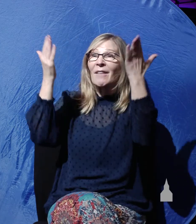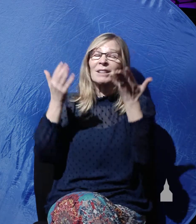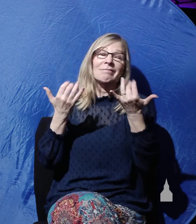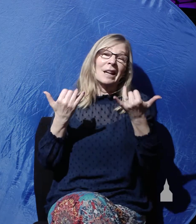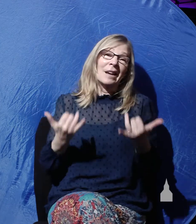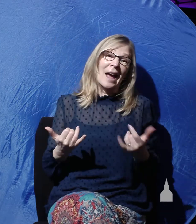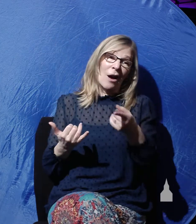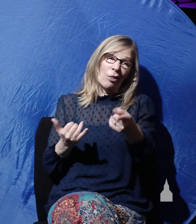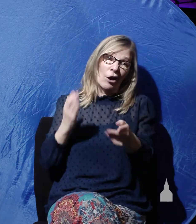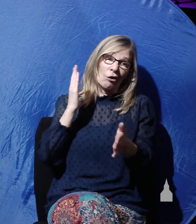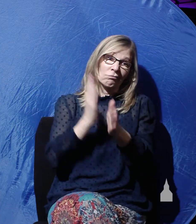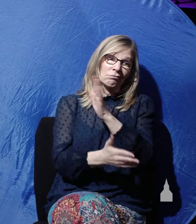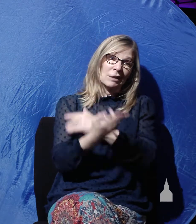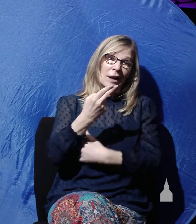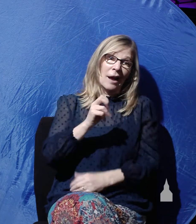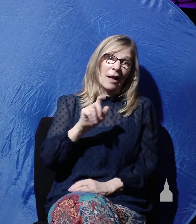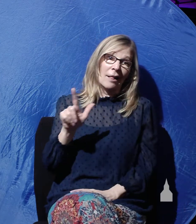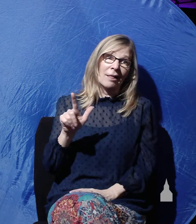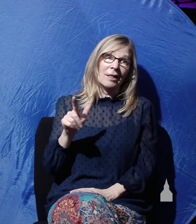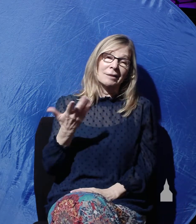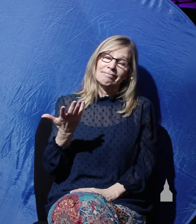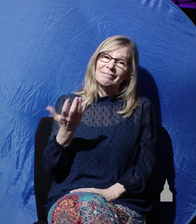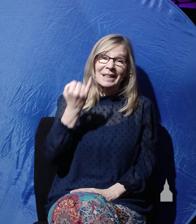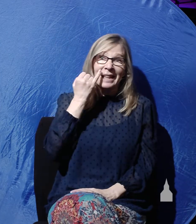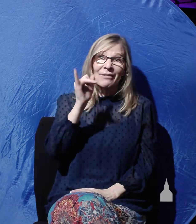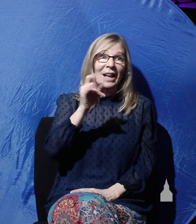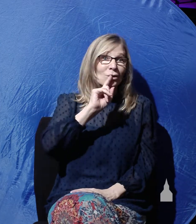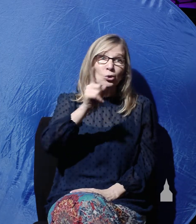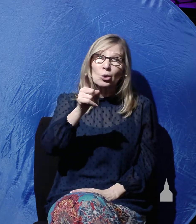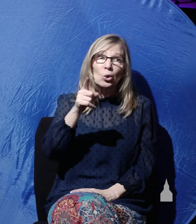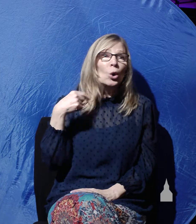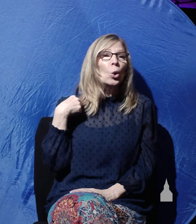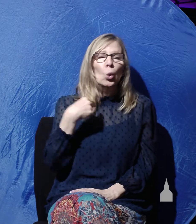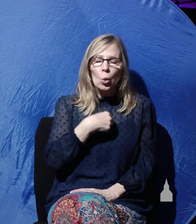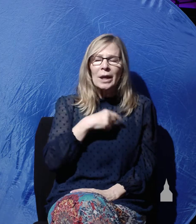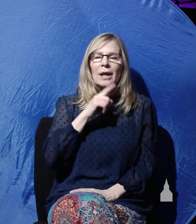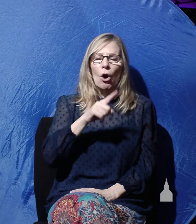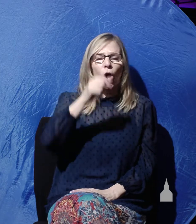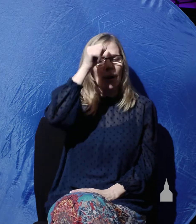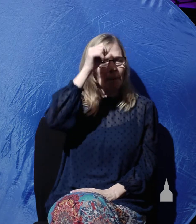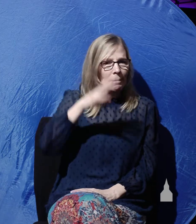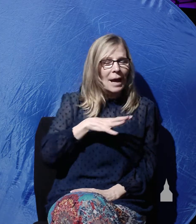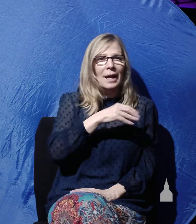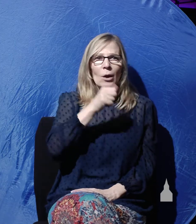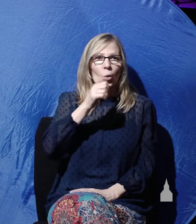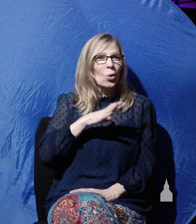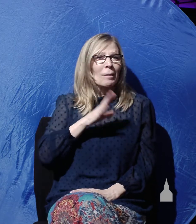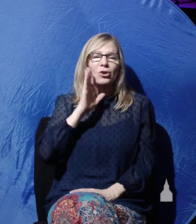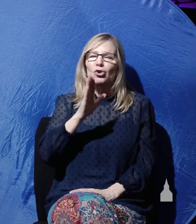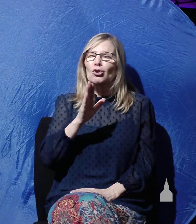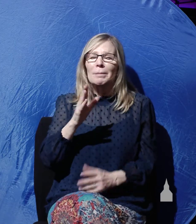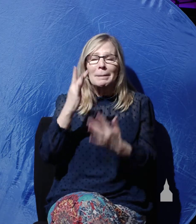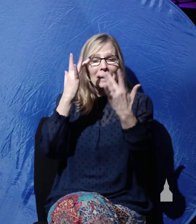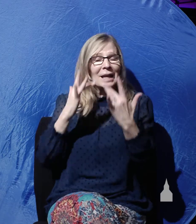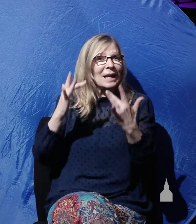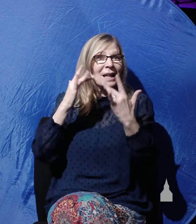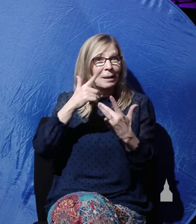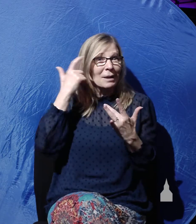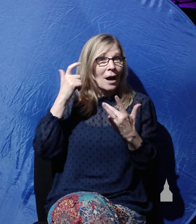in hell. Therefore, he said, if that's the case, we are men and women to be most pitied, because we have banked our eternal destiny